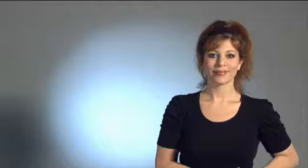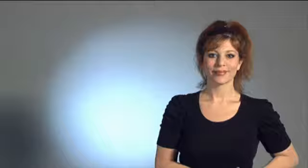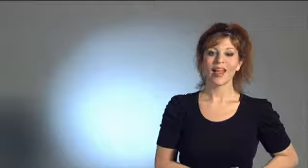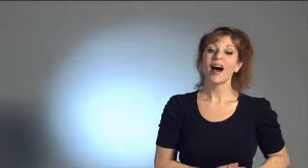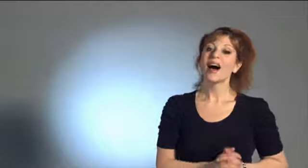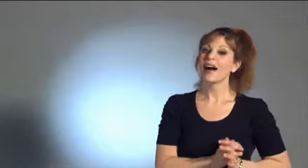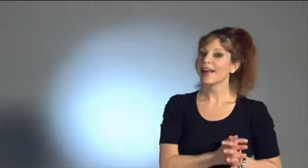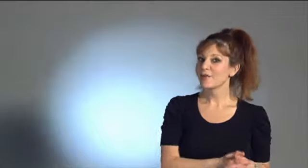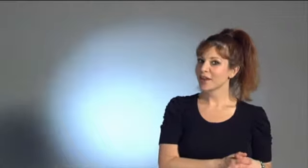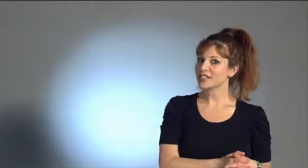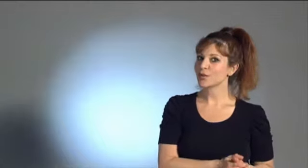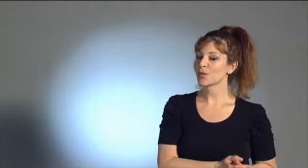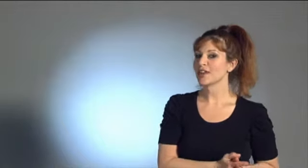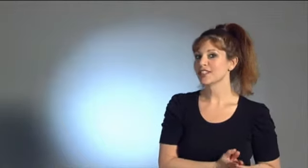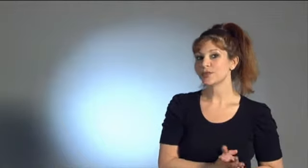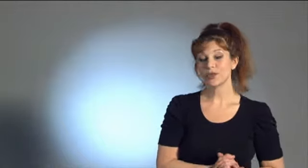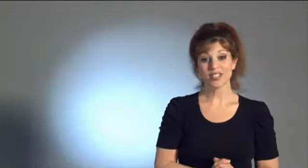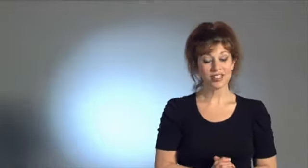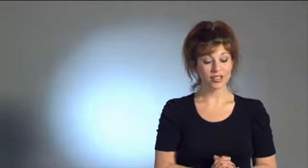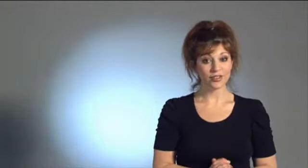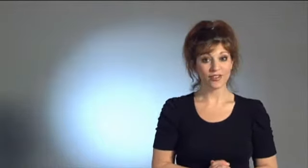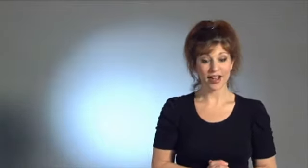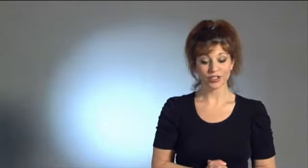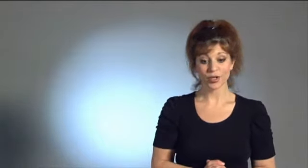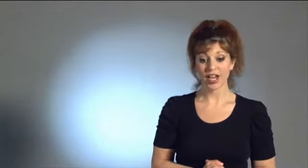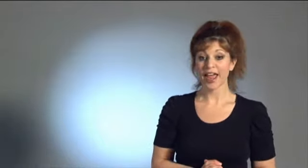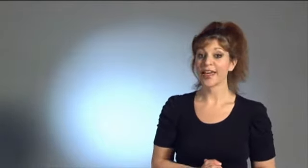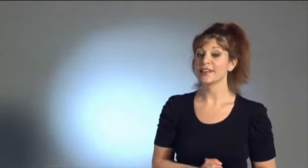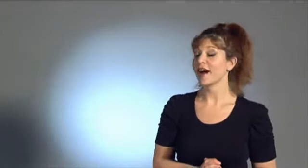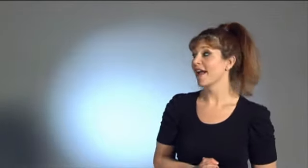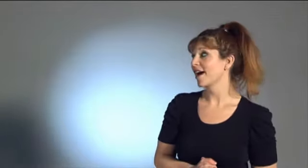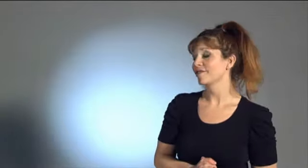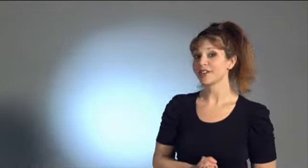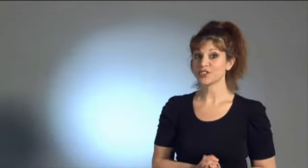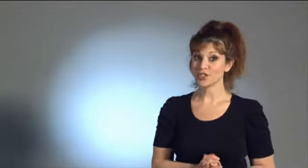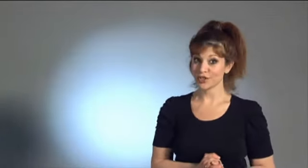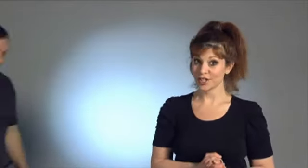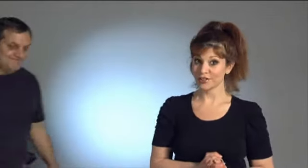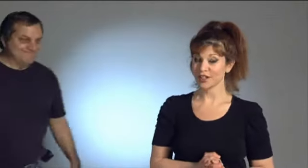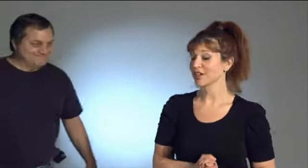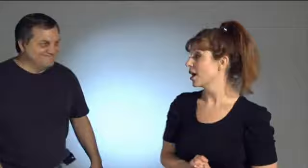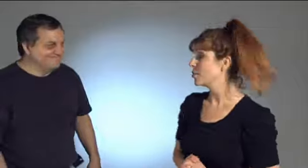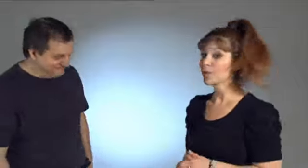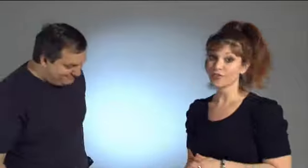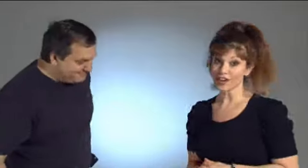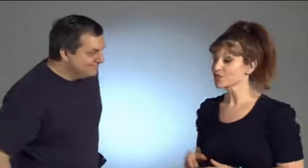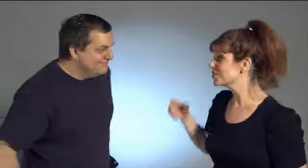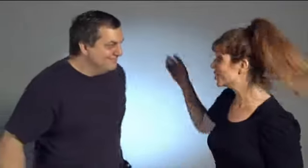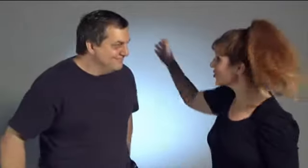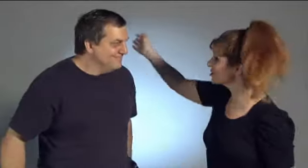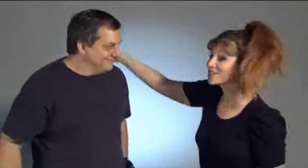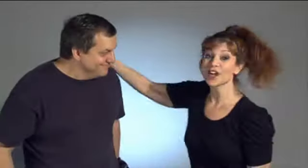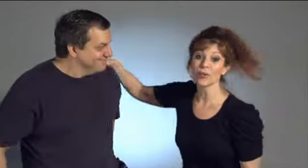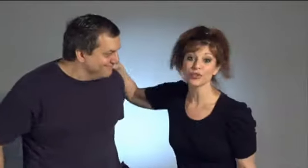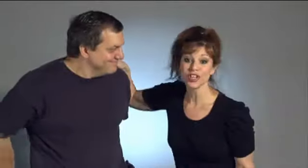Hi, I'm Wendy with Wendy's Music Diva Factory and I have my student, I'm a professional singer. This is Scott Rucci.